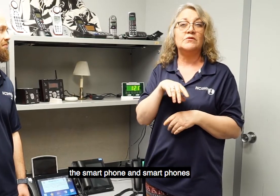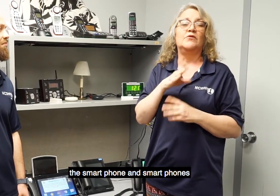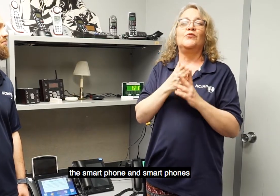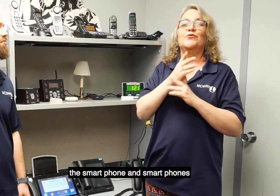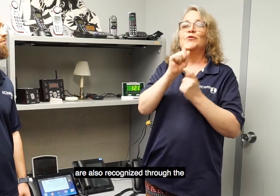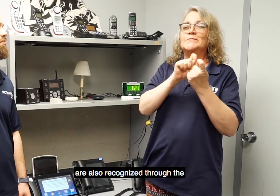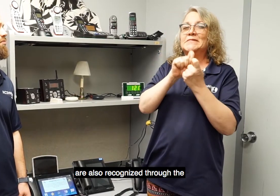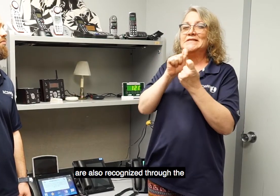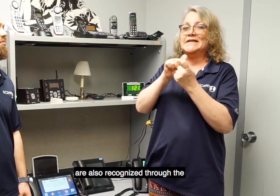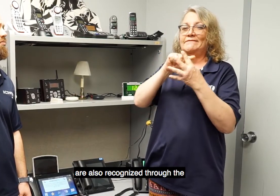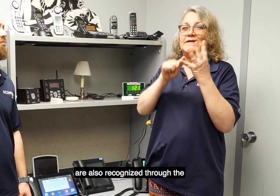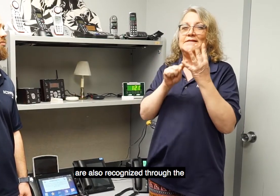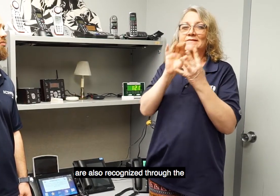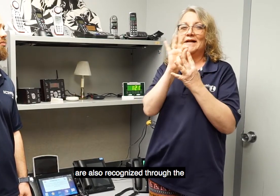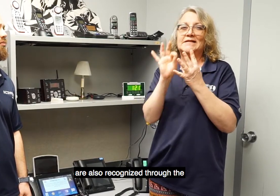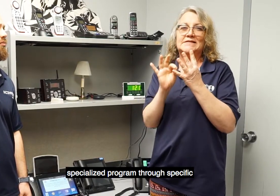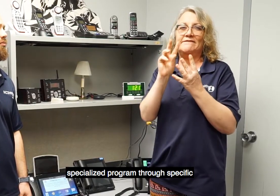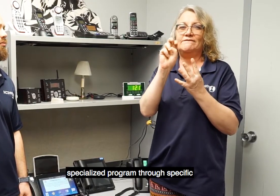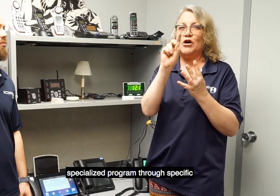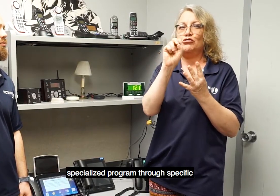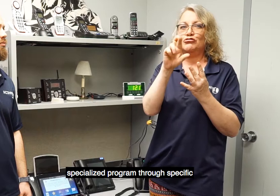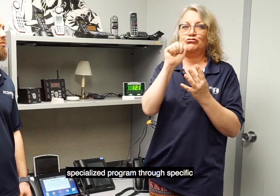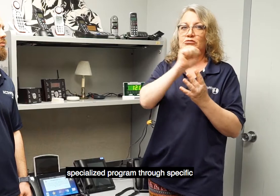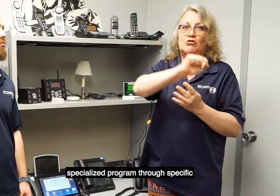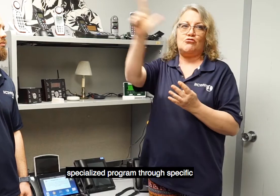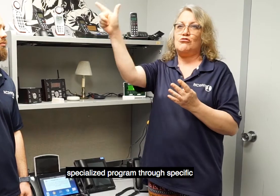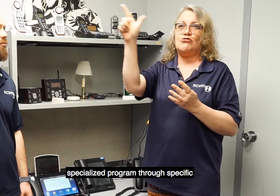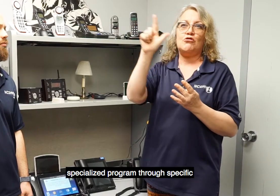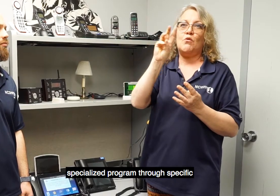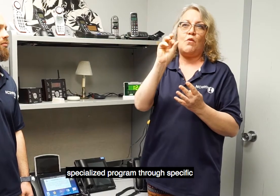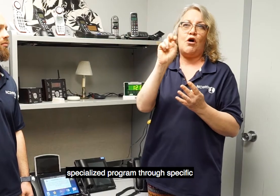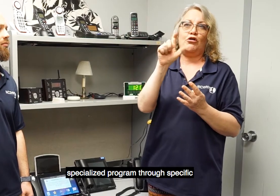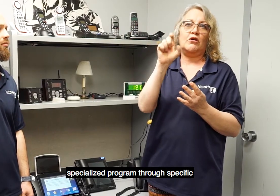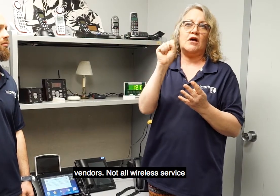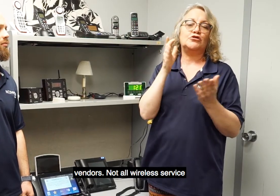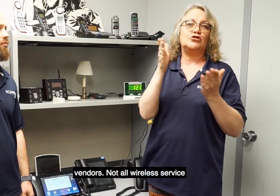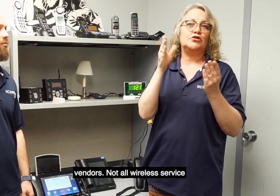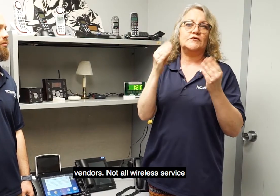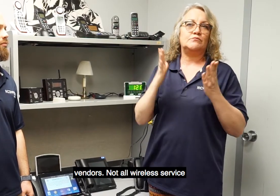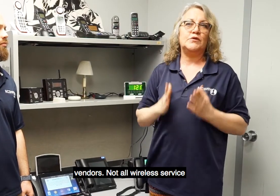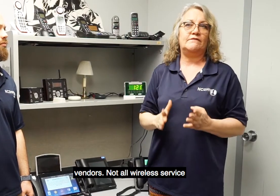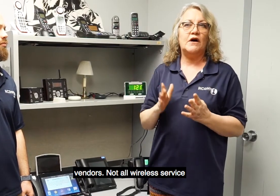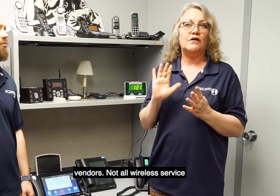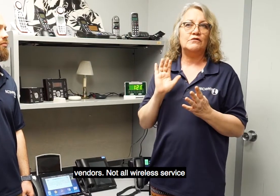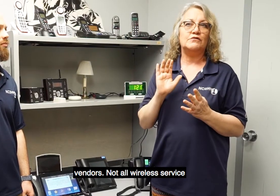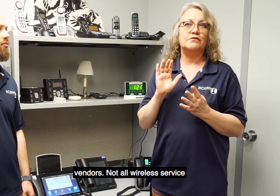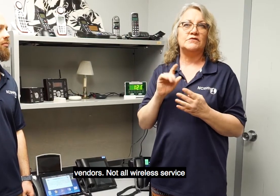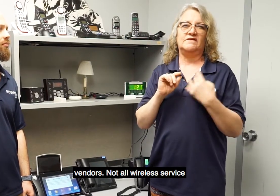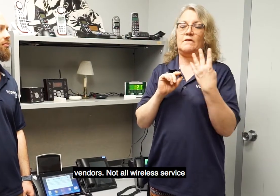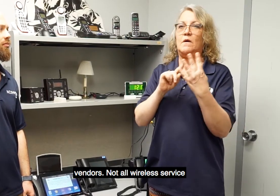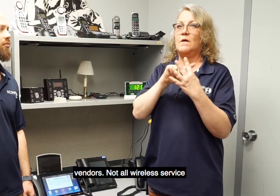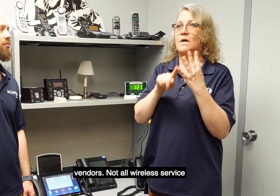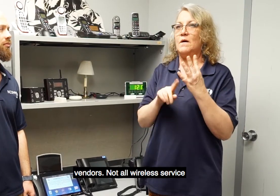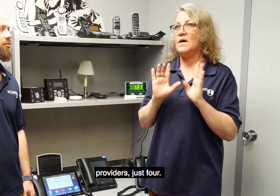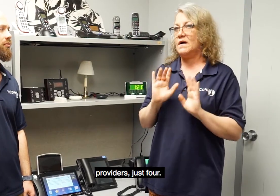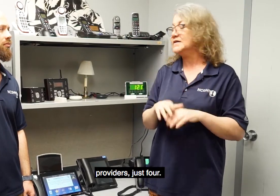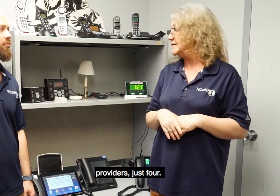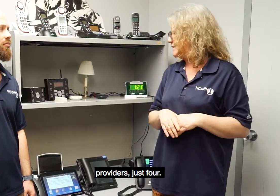are also recognized through the specialized program, through specific vendors. Not all wireless service providers, just four.